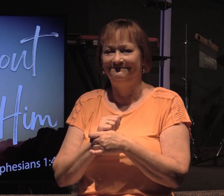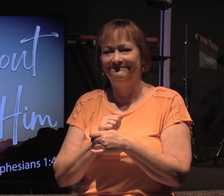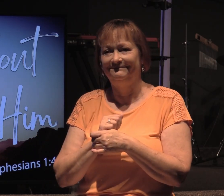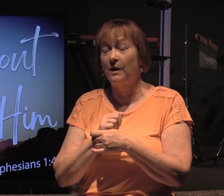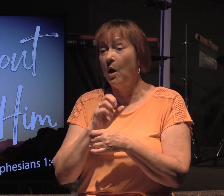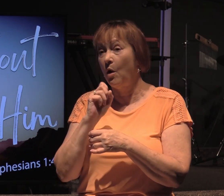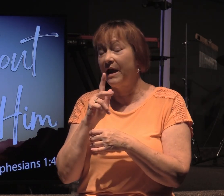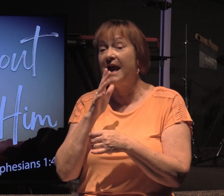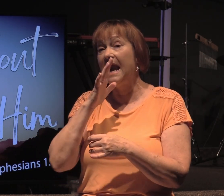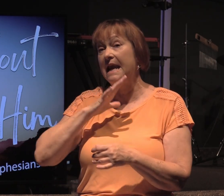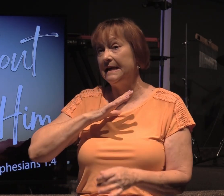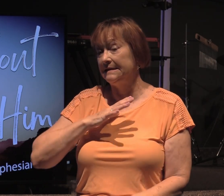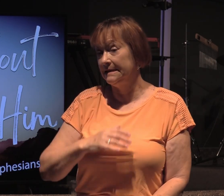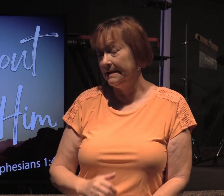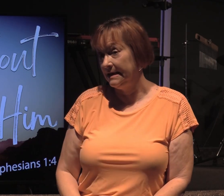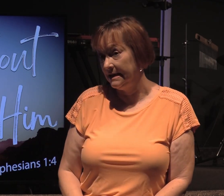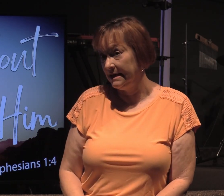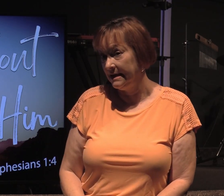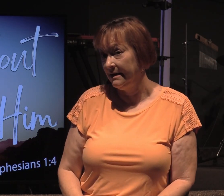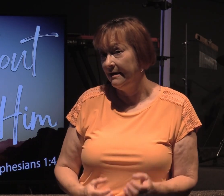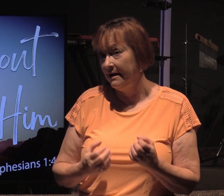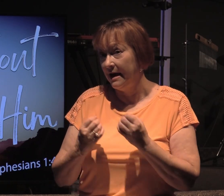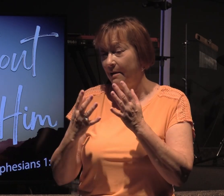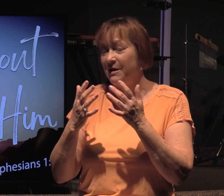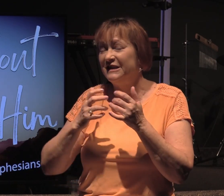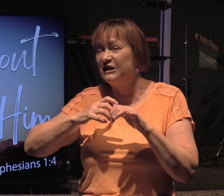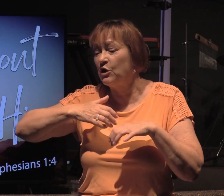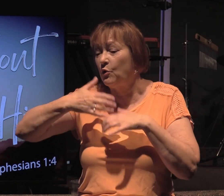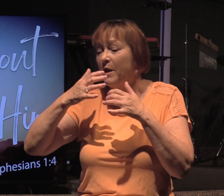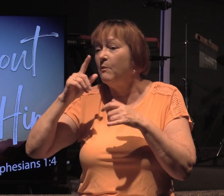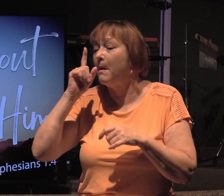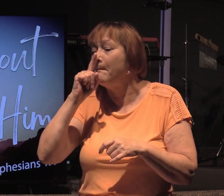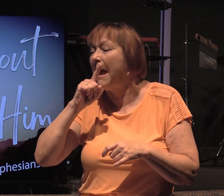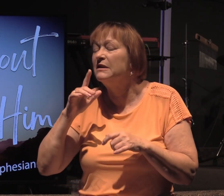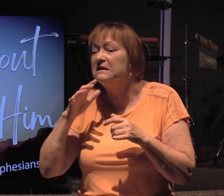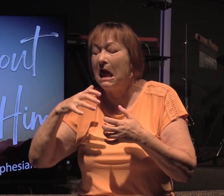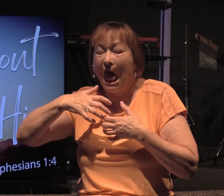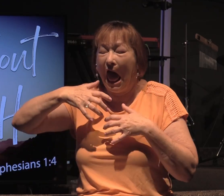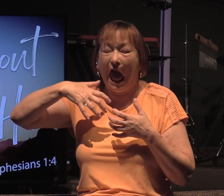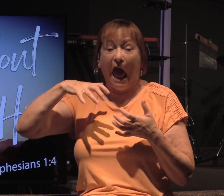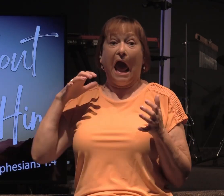Okay, ladies, how many of you scream at a mouse? Anybody?